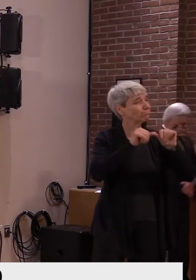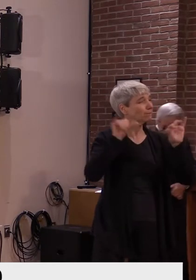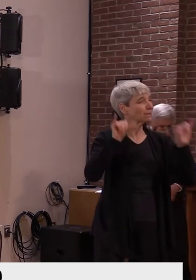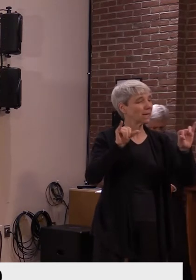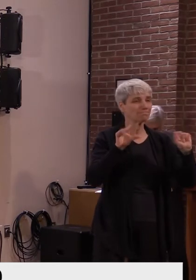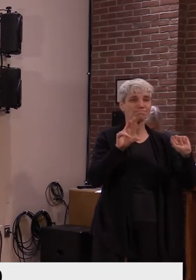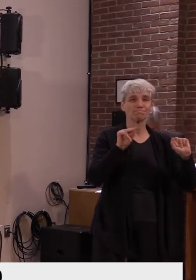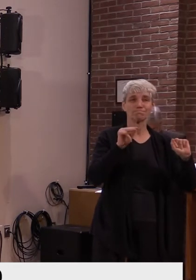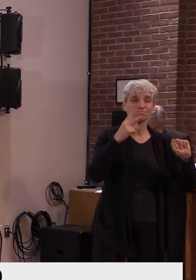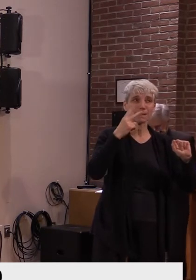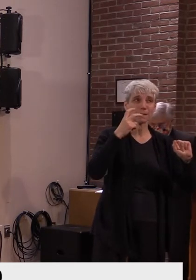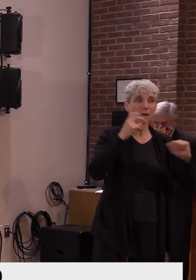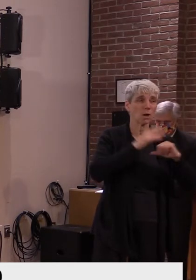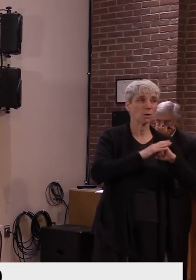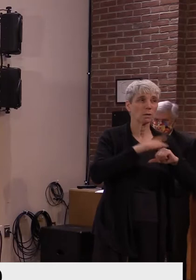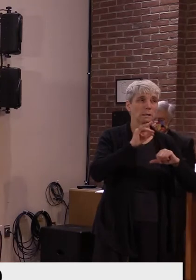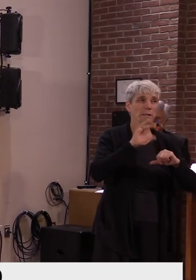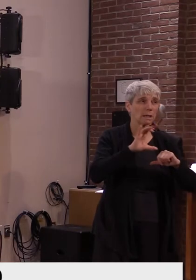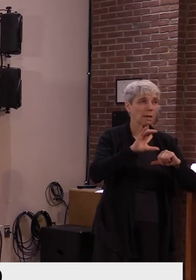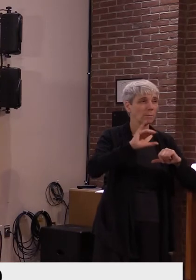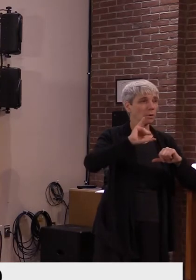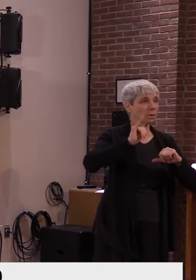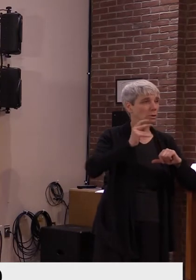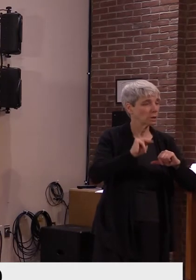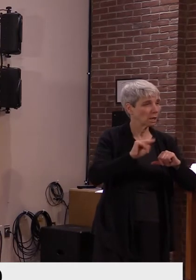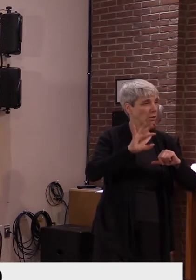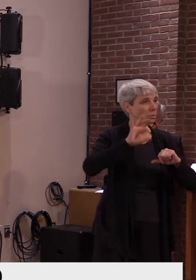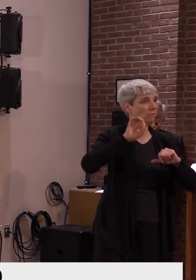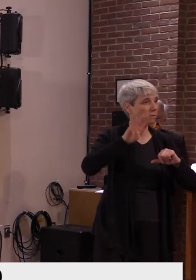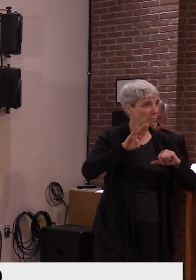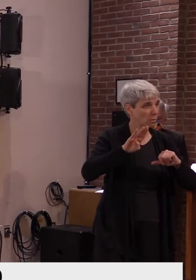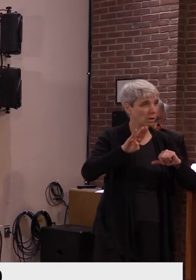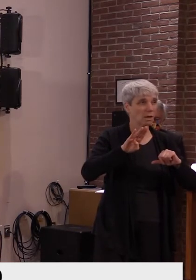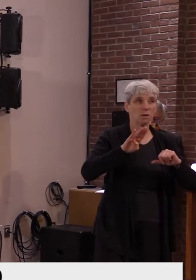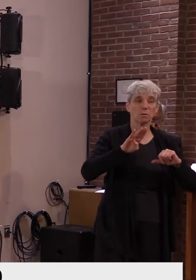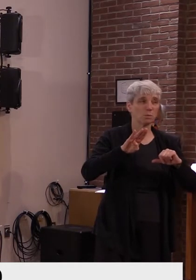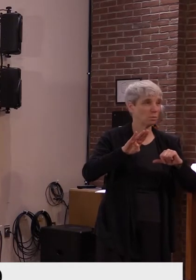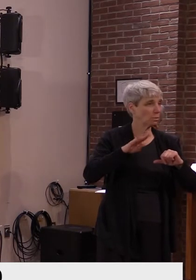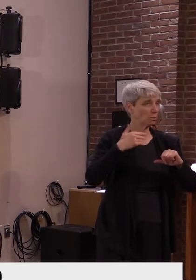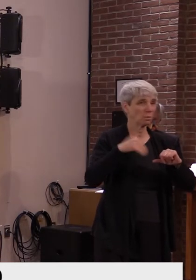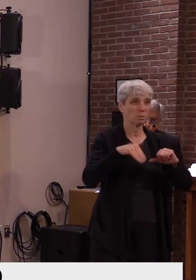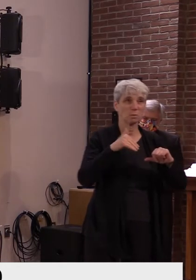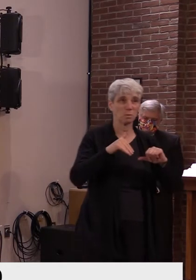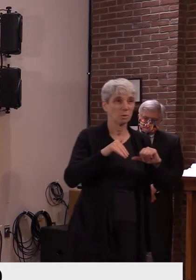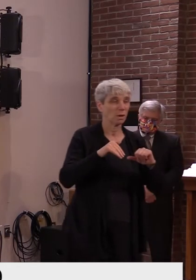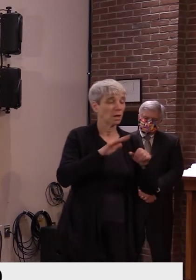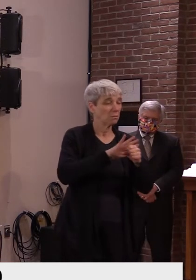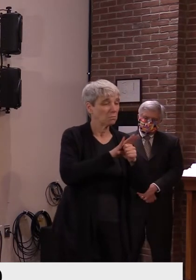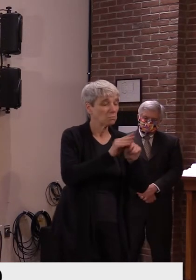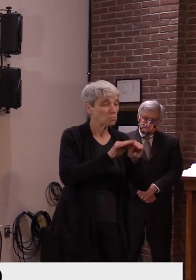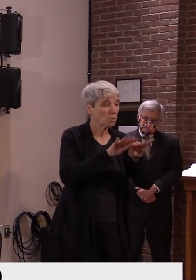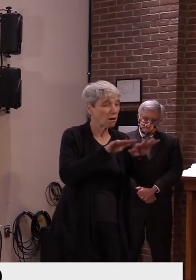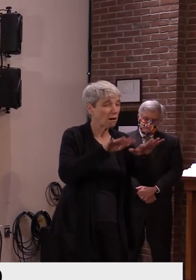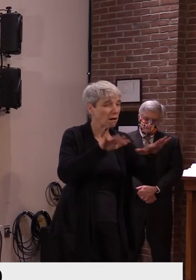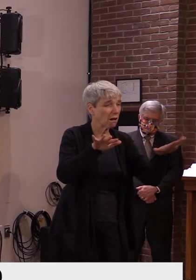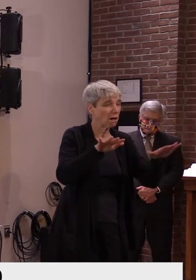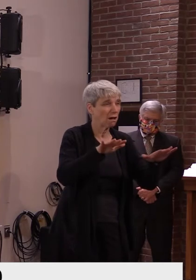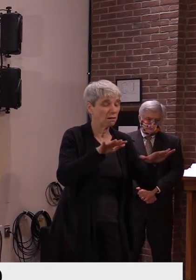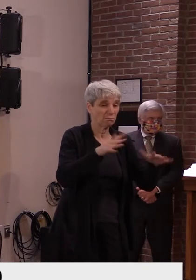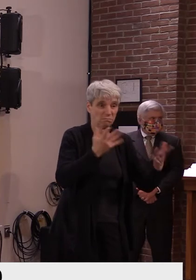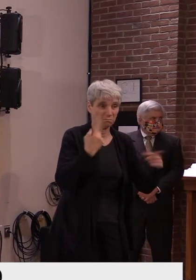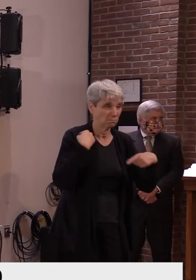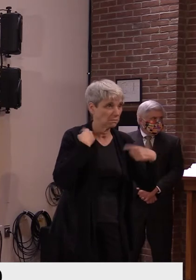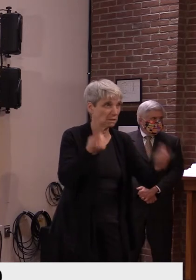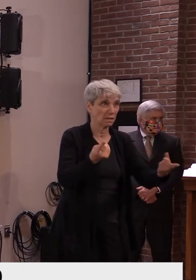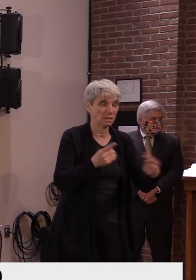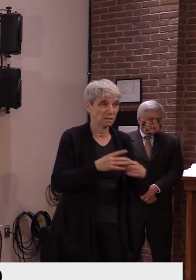uh, approaches, uh, with the coronavirus, uh, uh, exceeding, uh, the, uh, levels that we've seen over